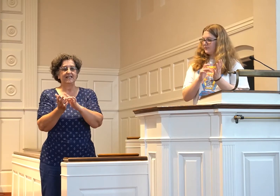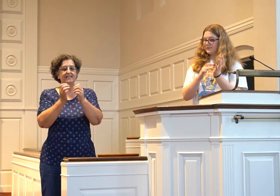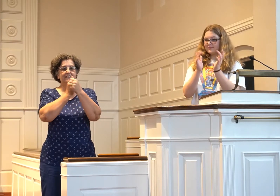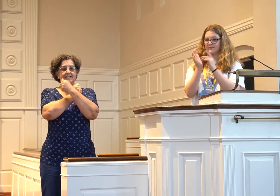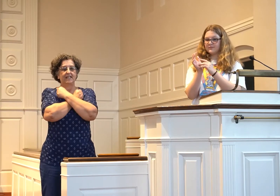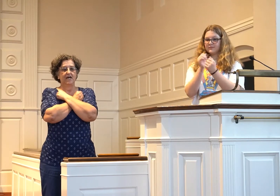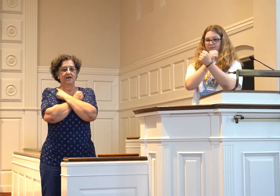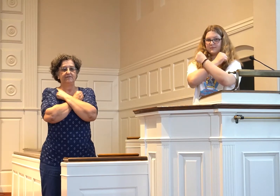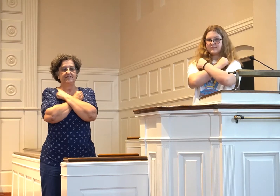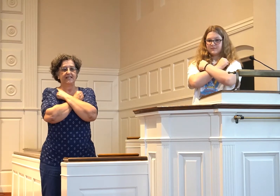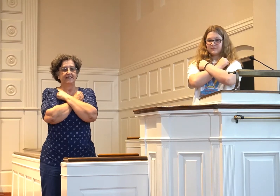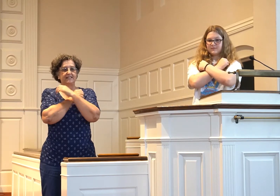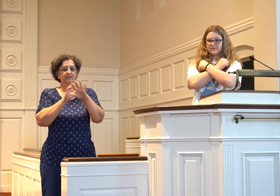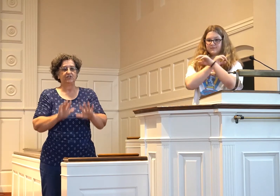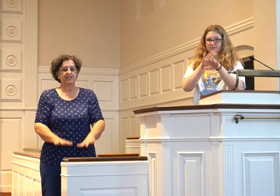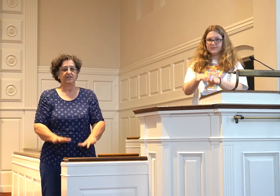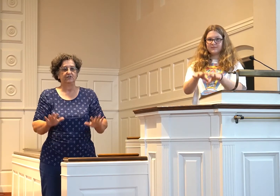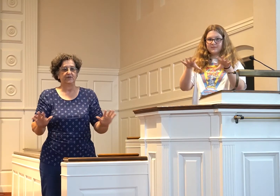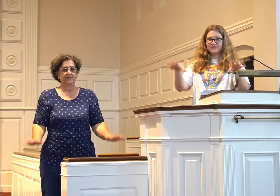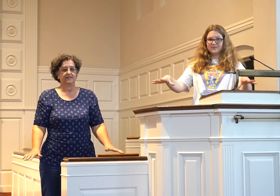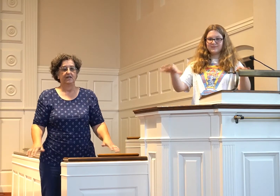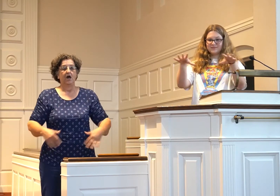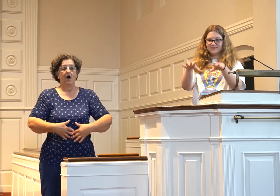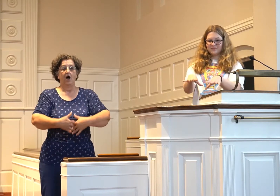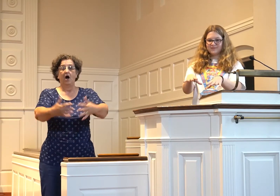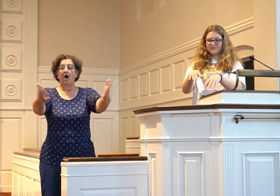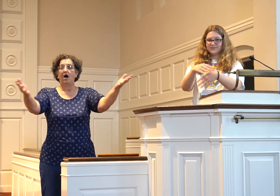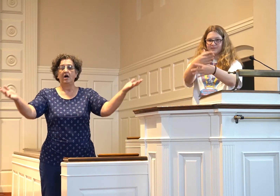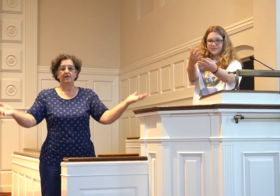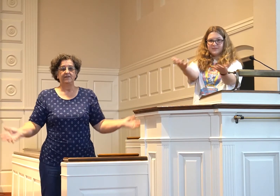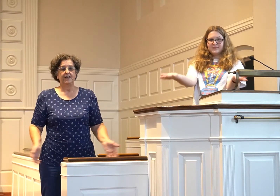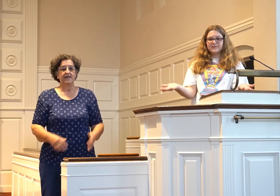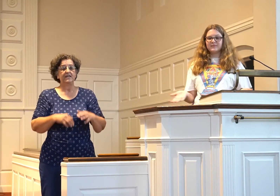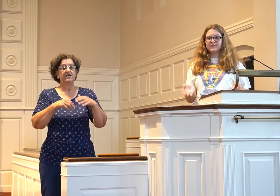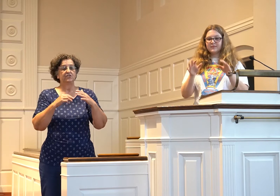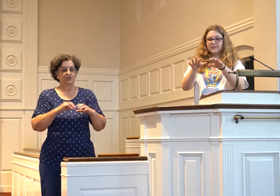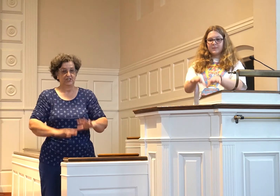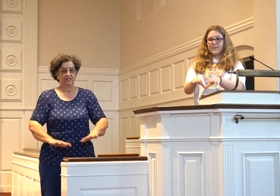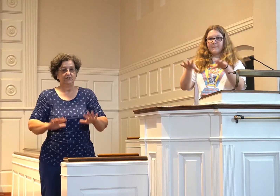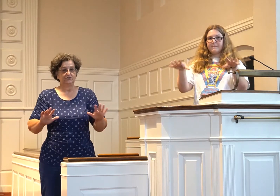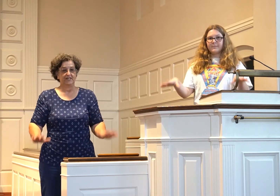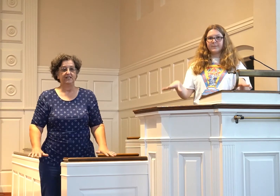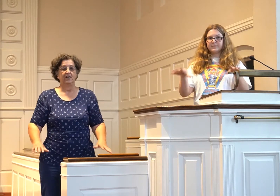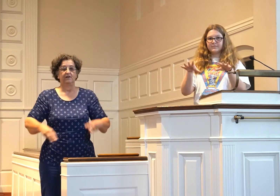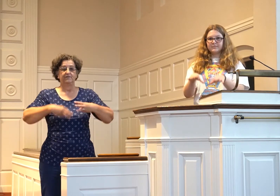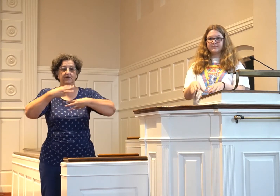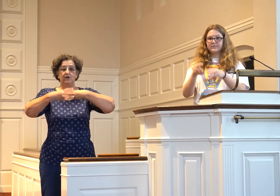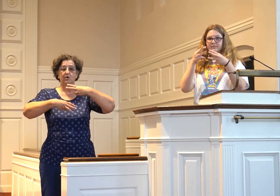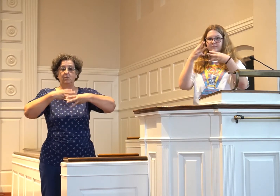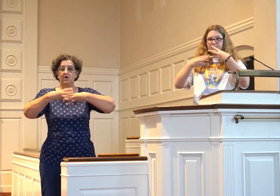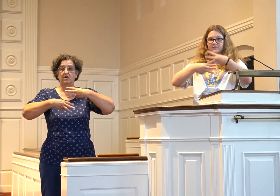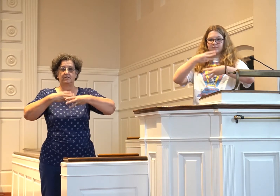loves the little children, all the children of the world.